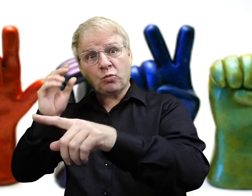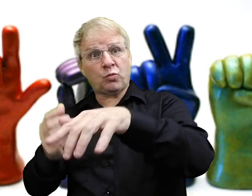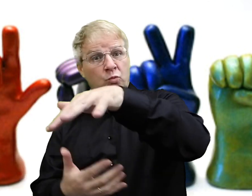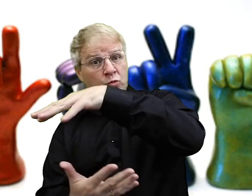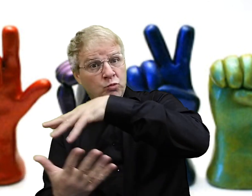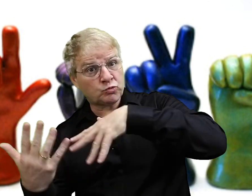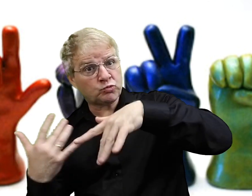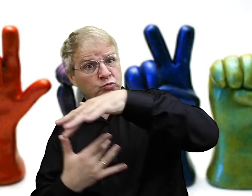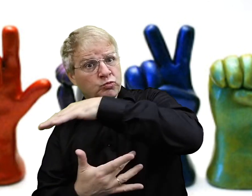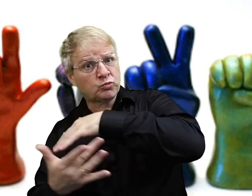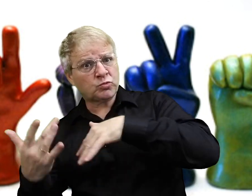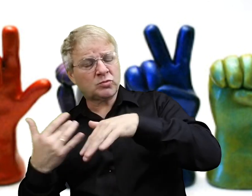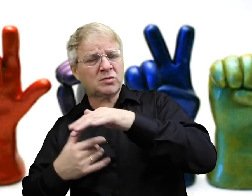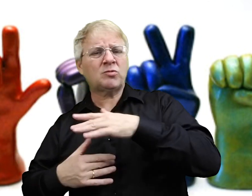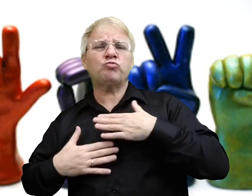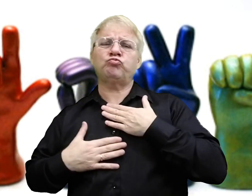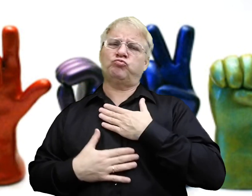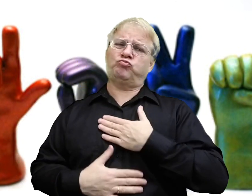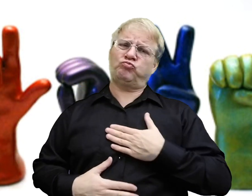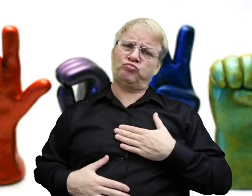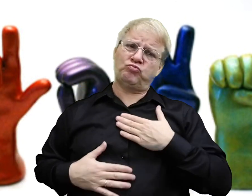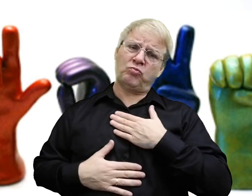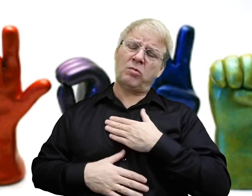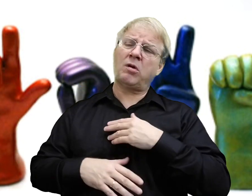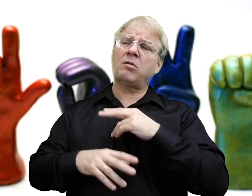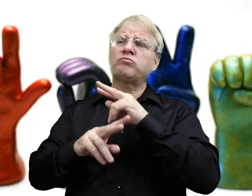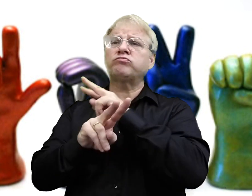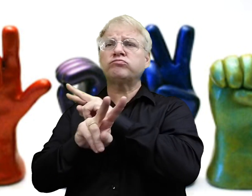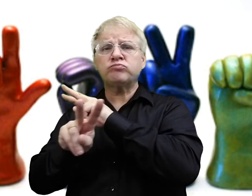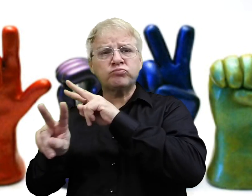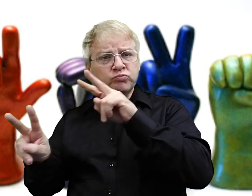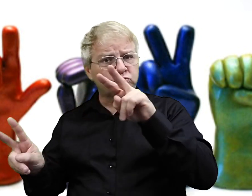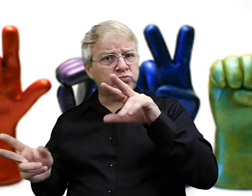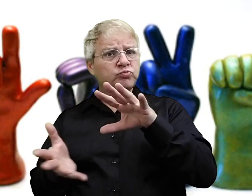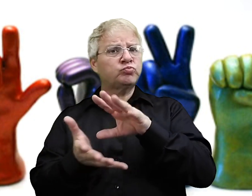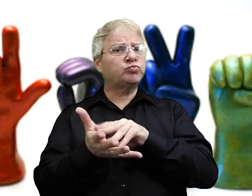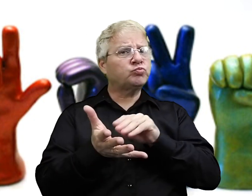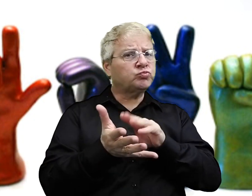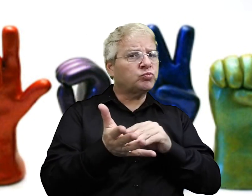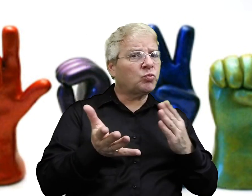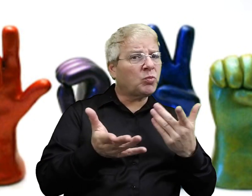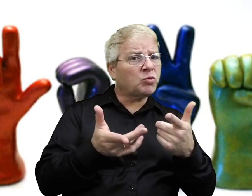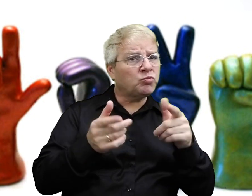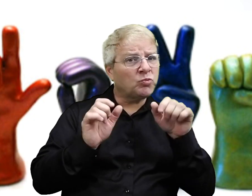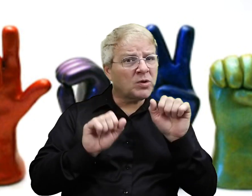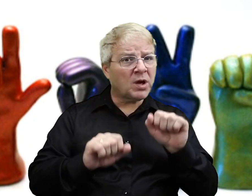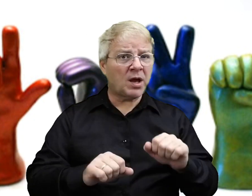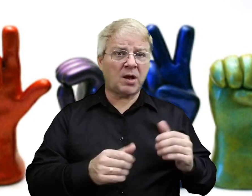If you go there to a social event, enjoy yourself. Look around and